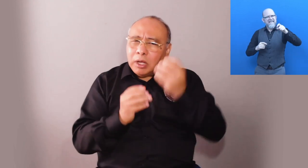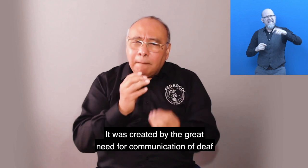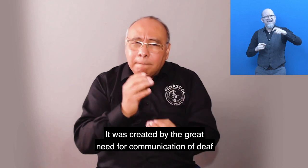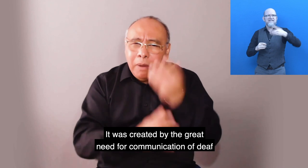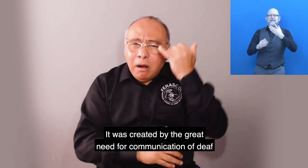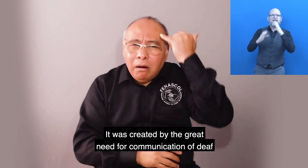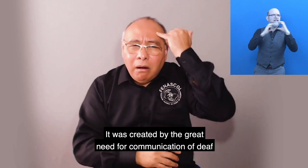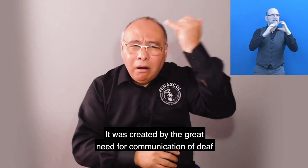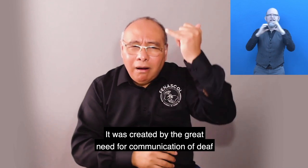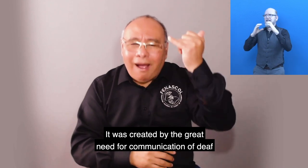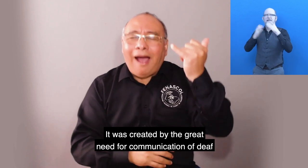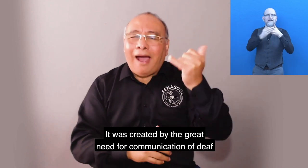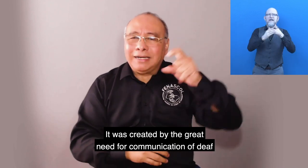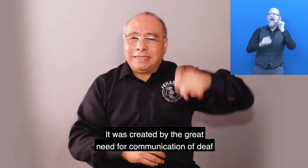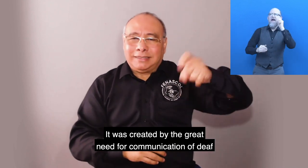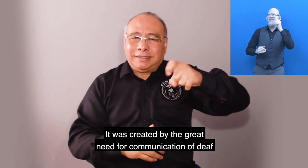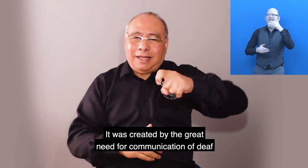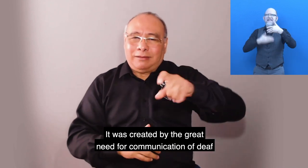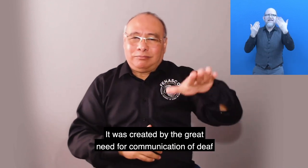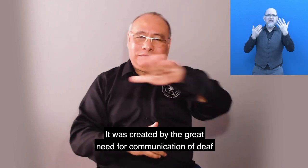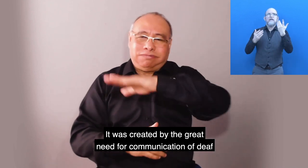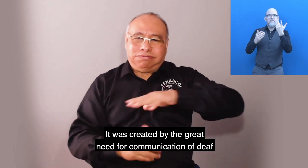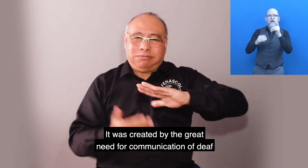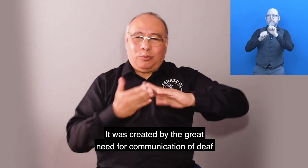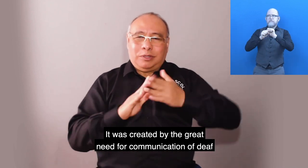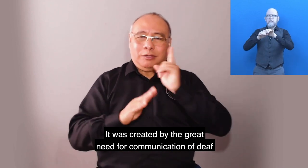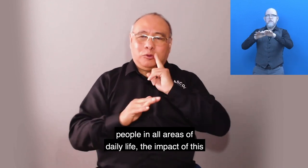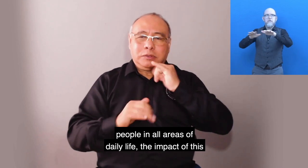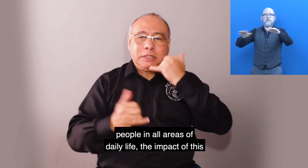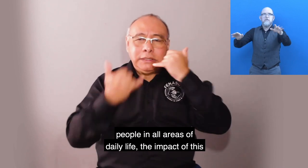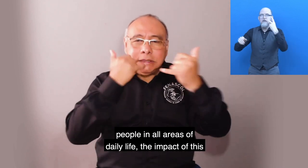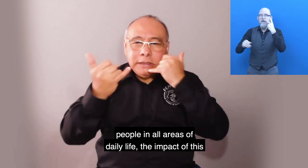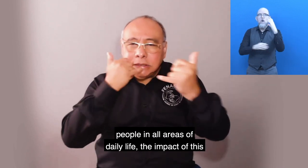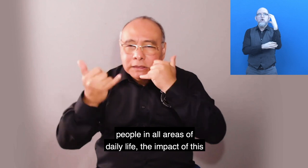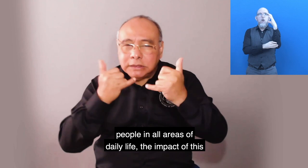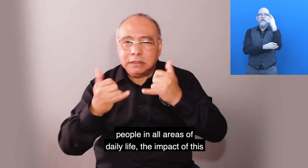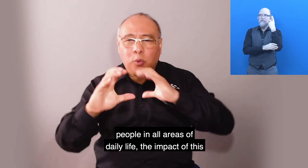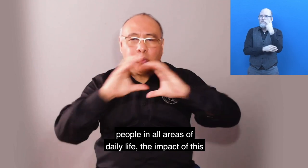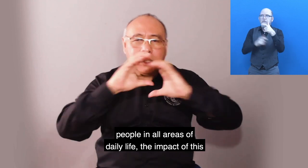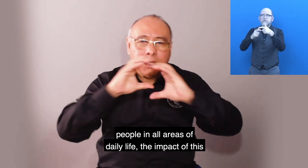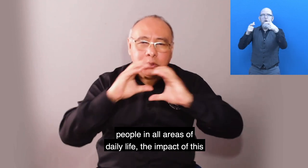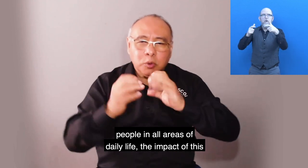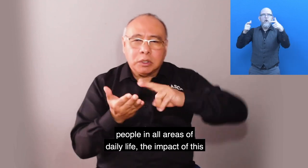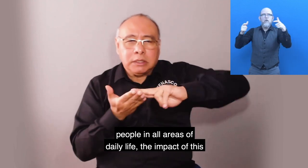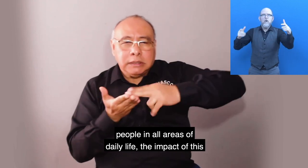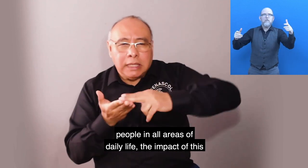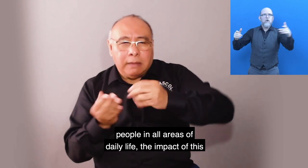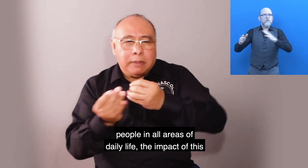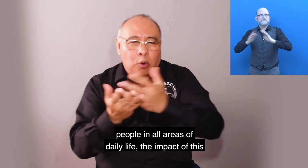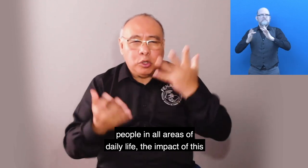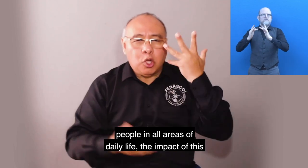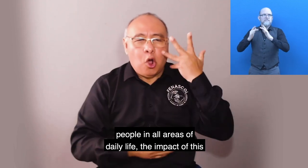It was created by the great need for communication of deaf people in all areas of daily life.